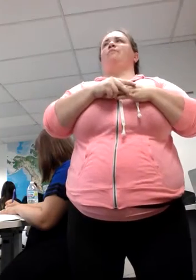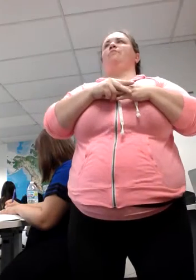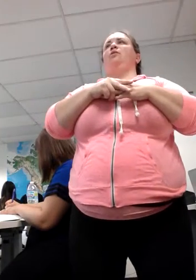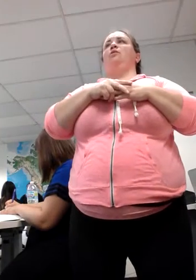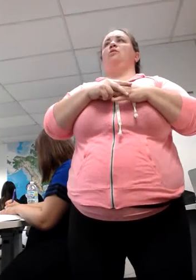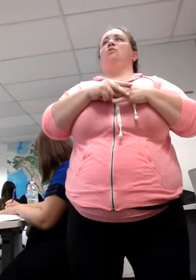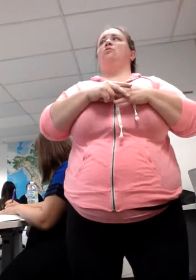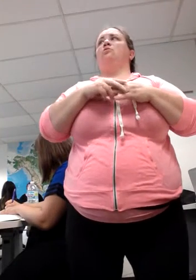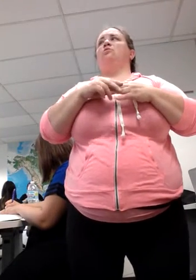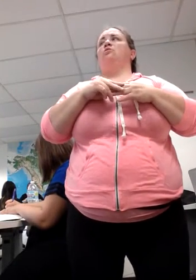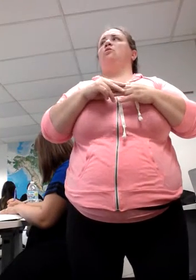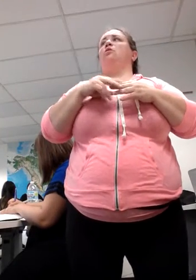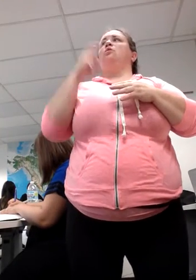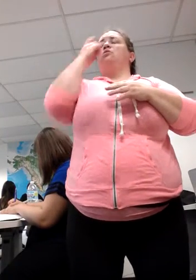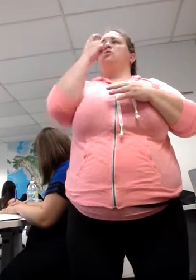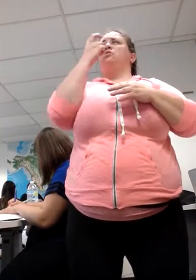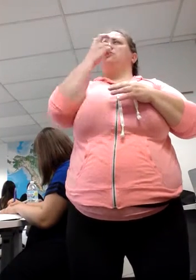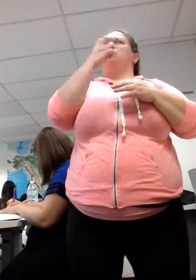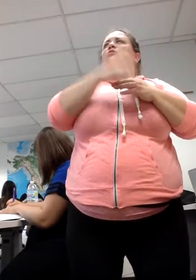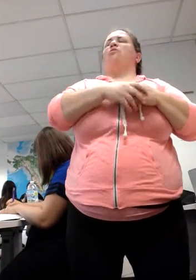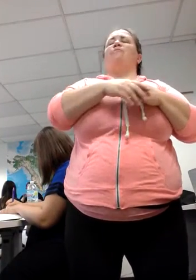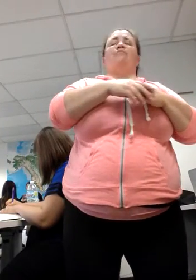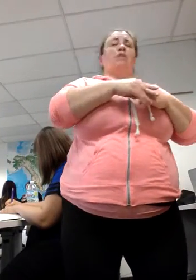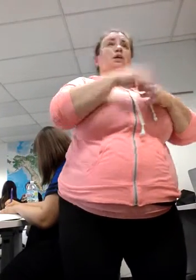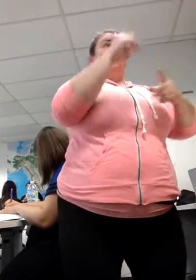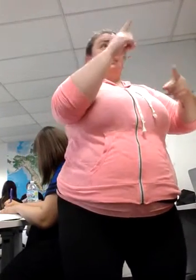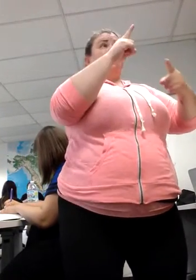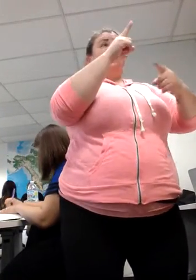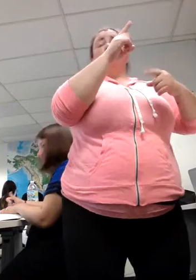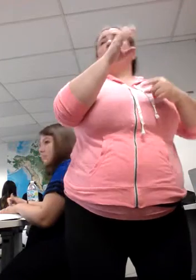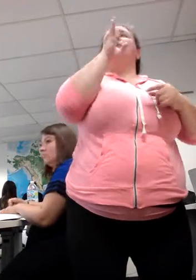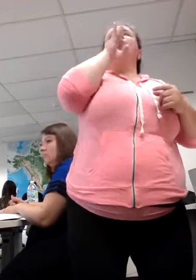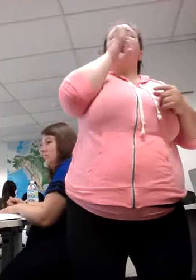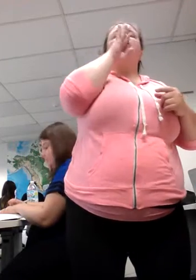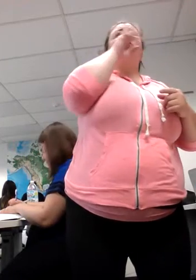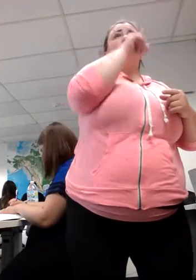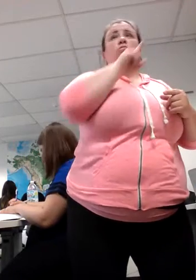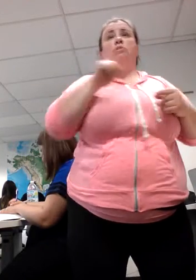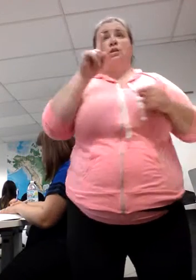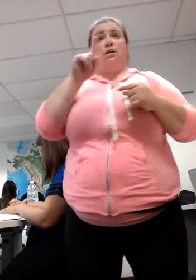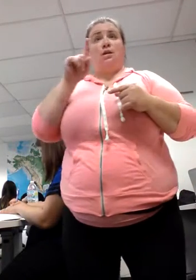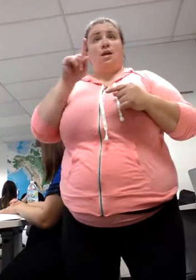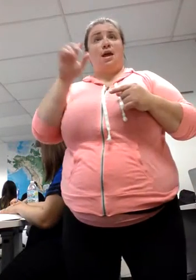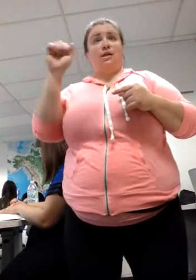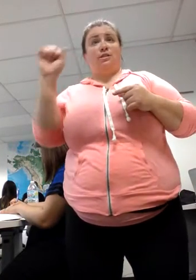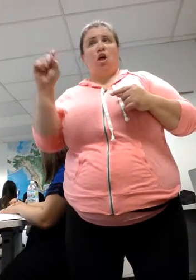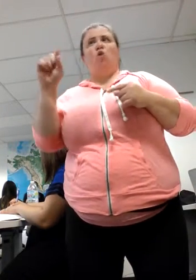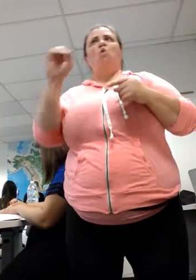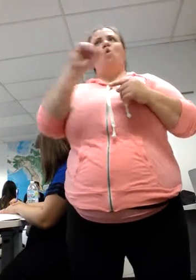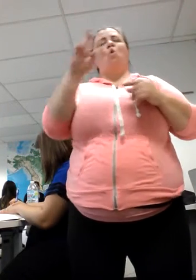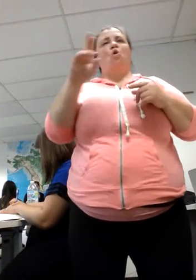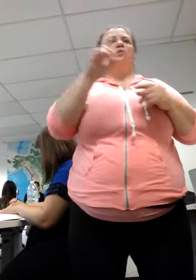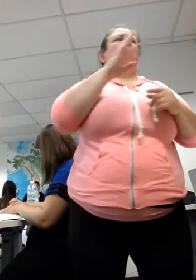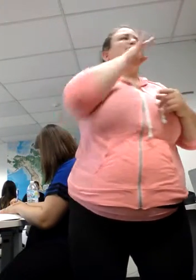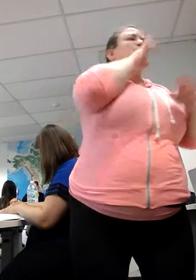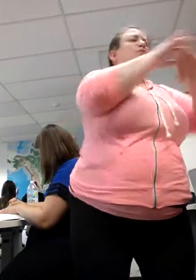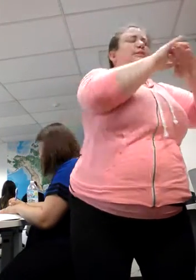spoken English into ASL or conceptually accurate signed English, either way, your target